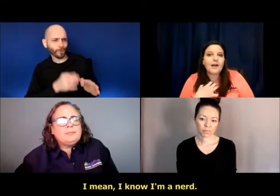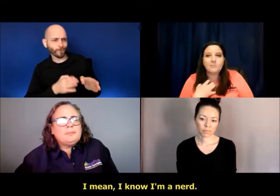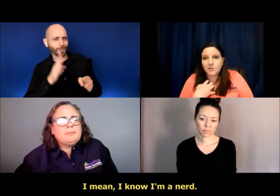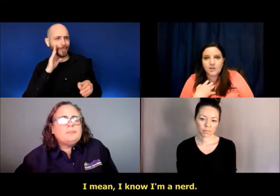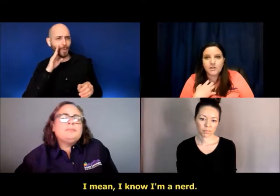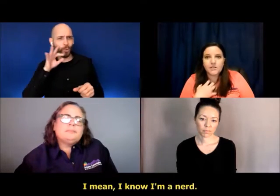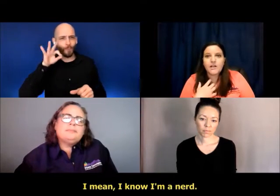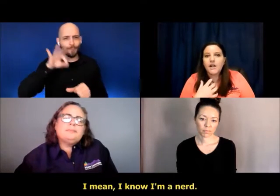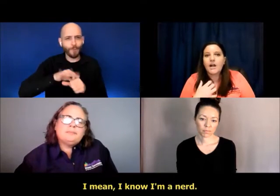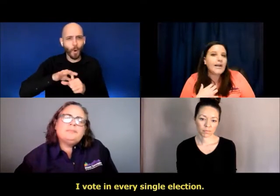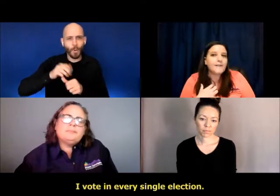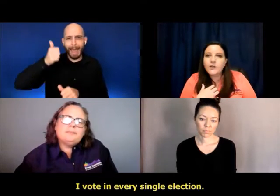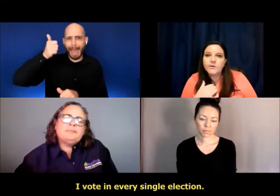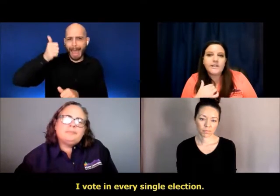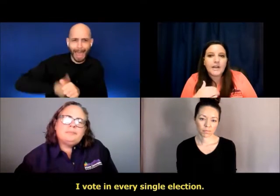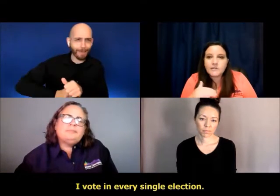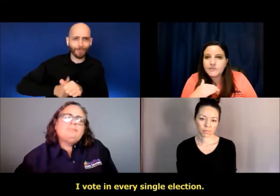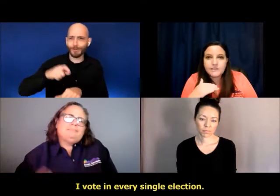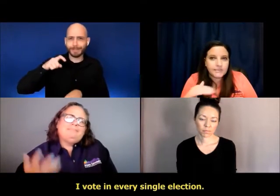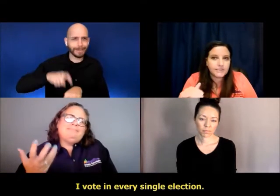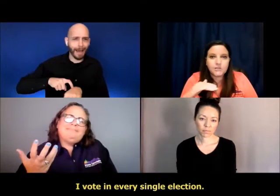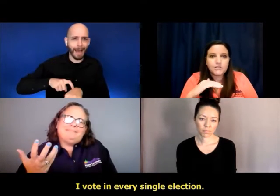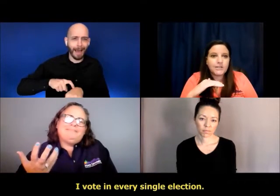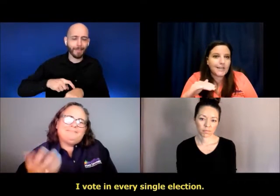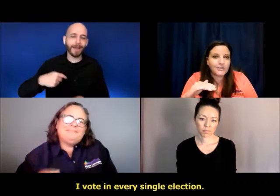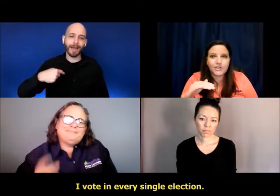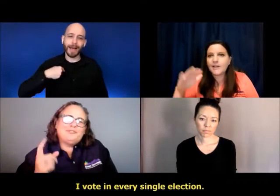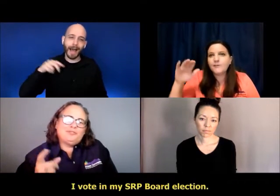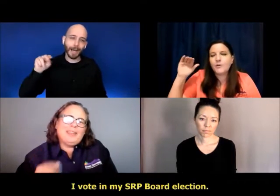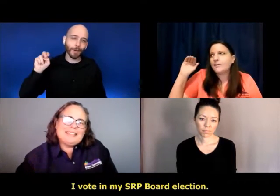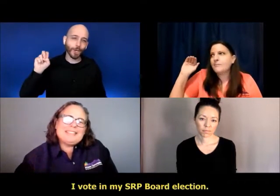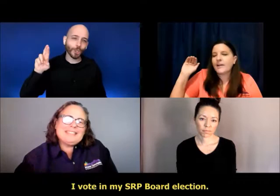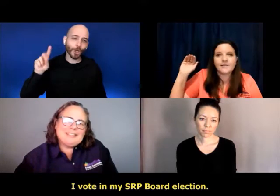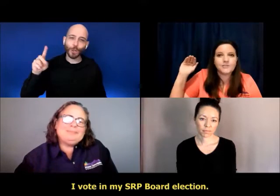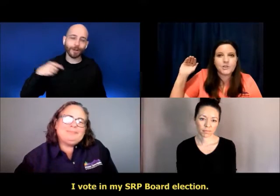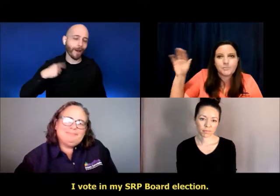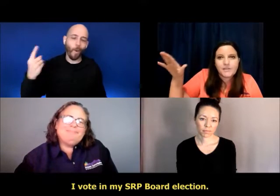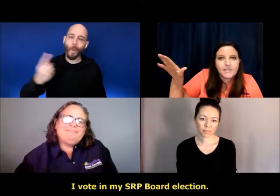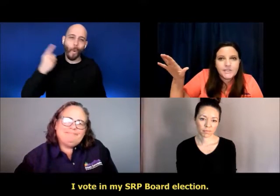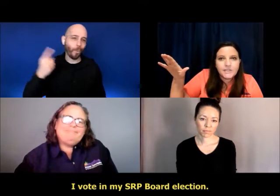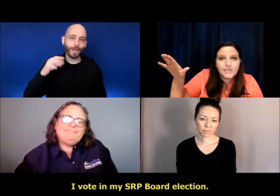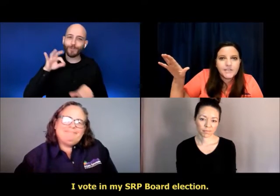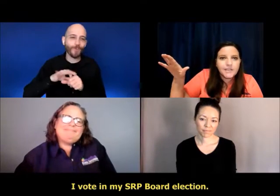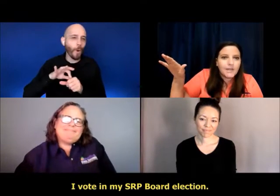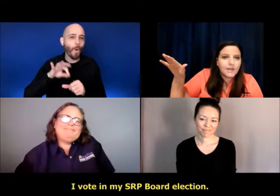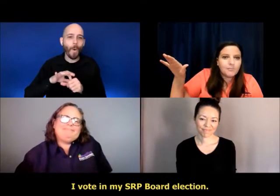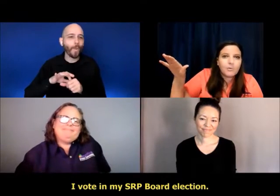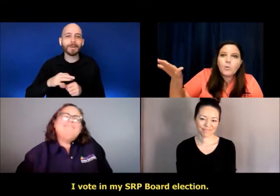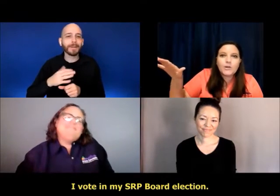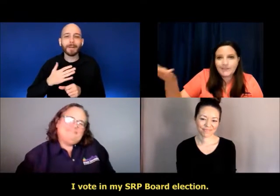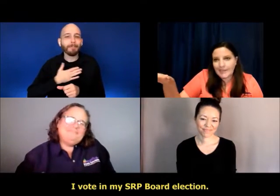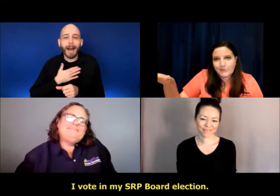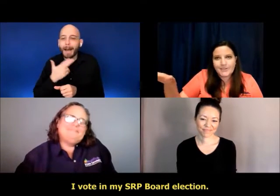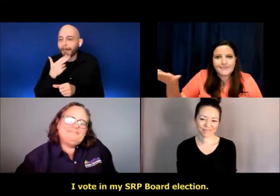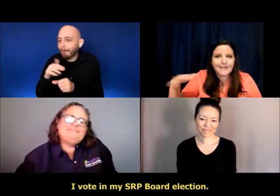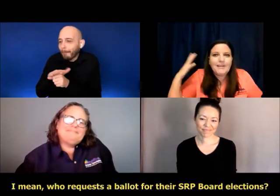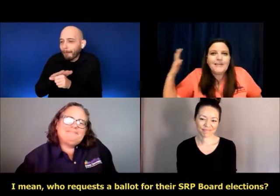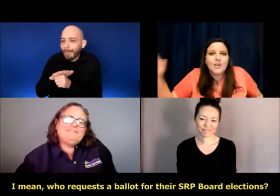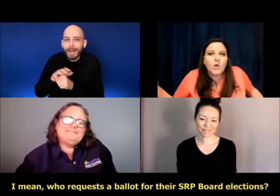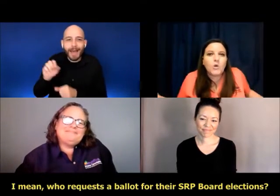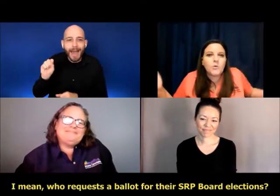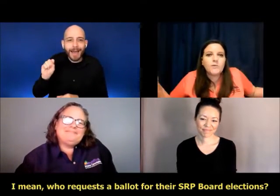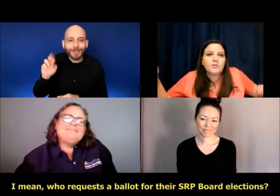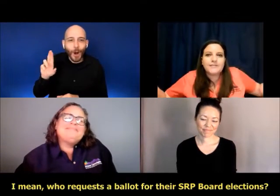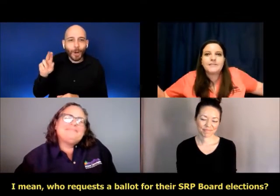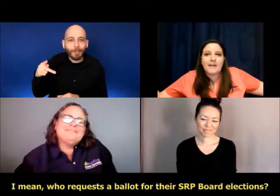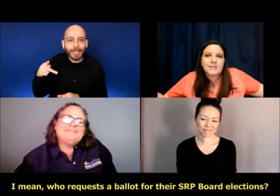mean, I know I'm a nerd. I vote in every single election. I vote in my SRP board election. I